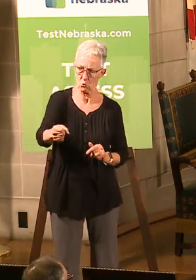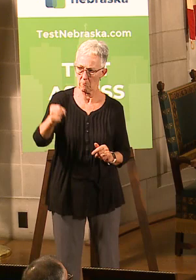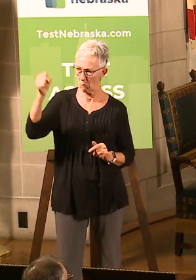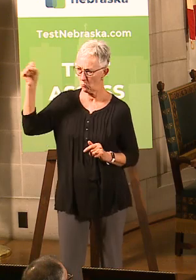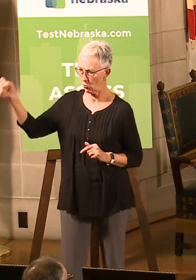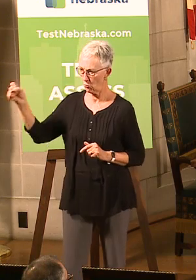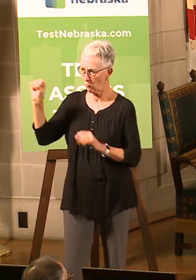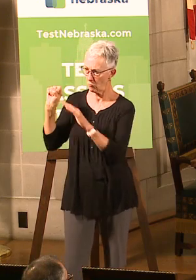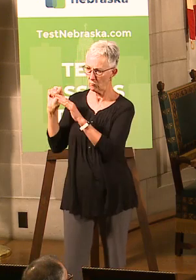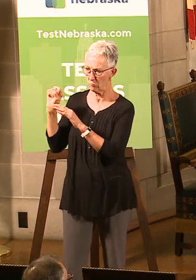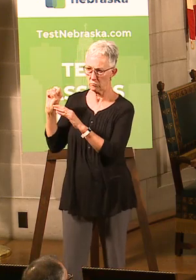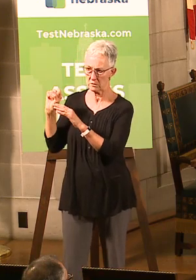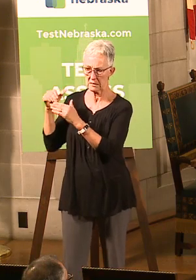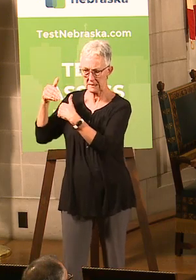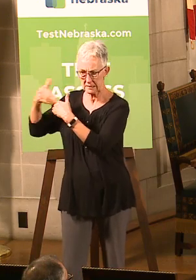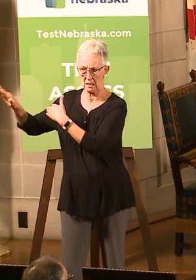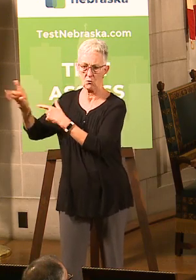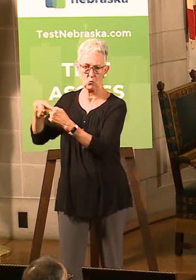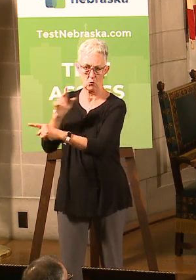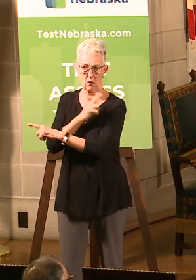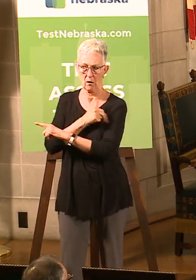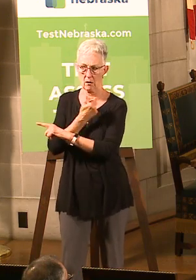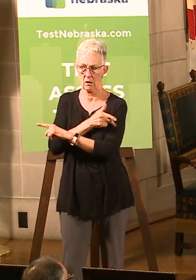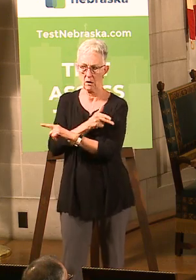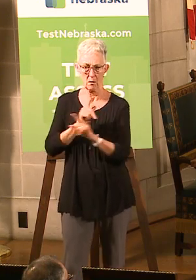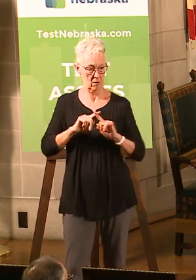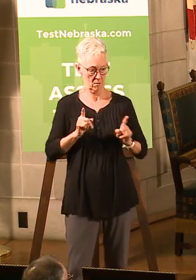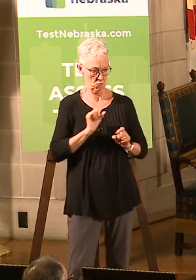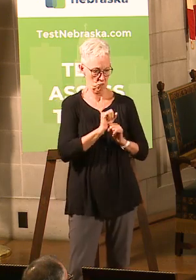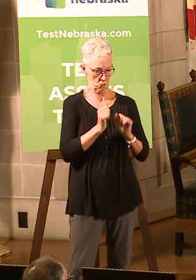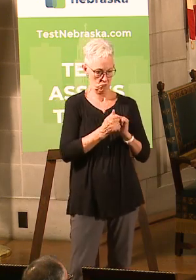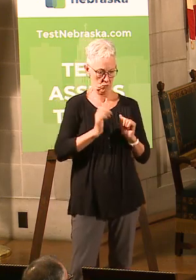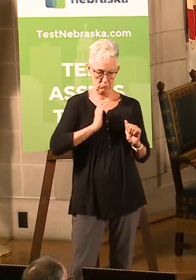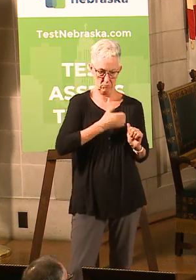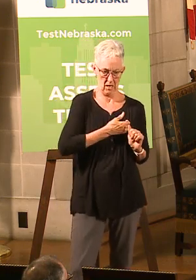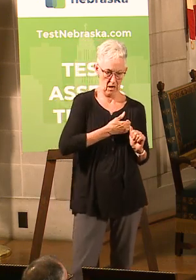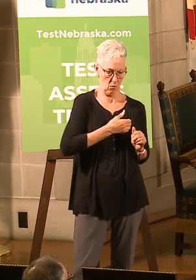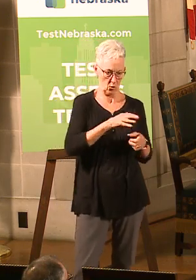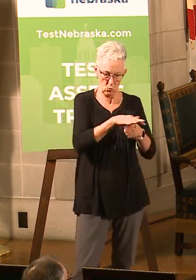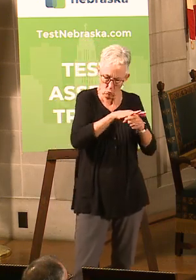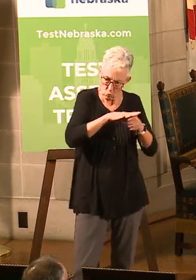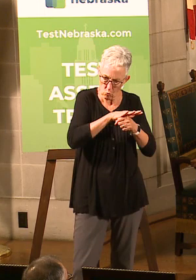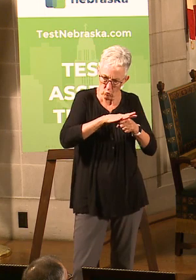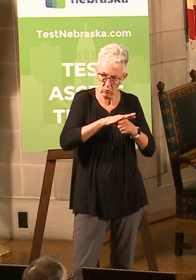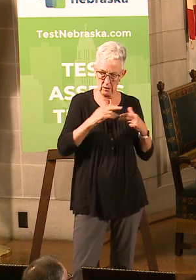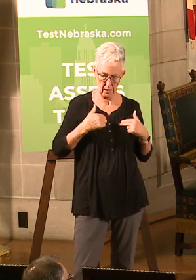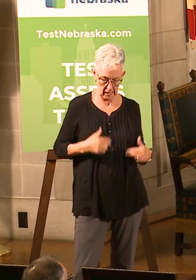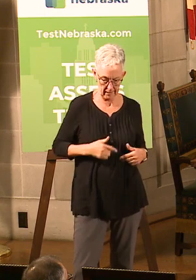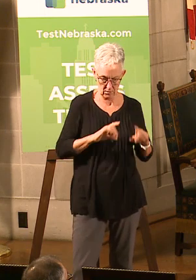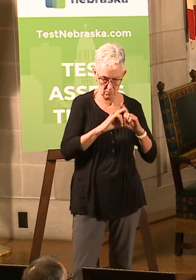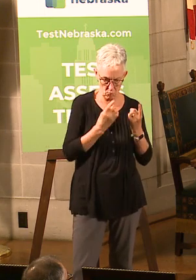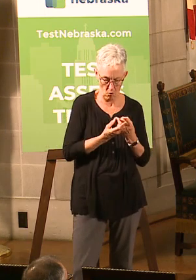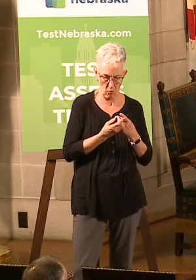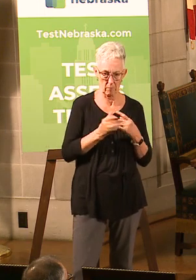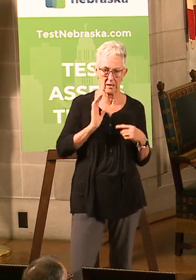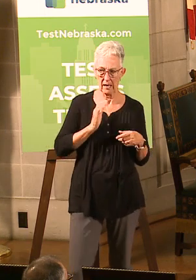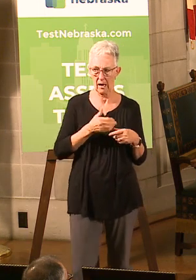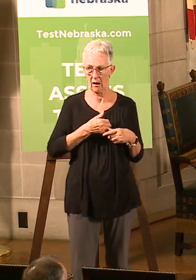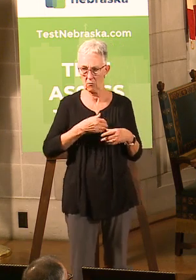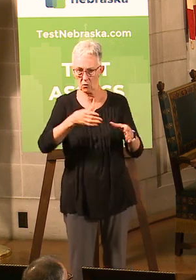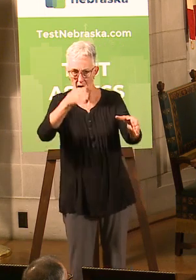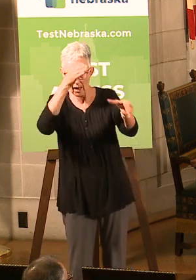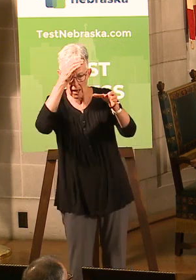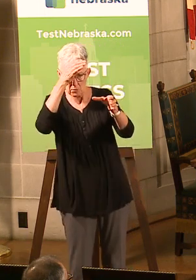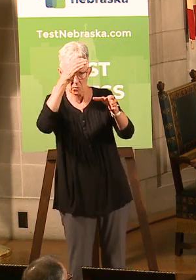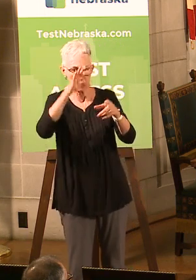And really working together with our public health experts, you know, our local public health departments, our experts at UNMC and Nebraska